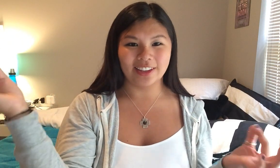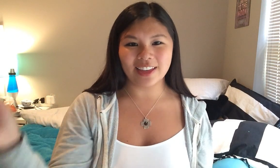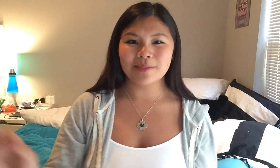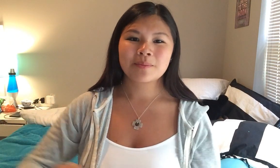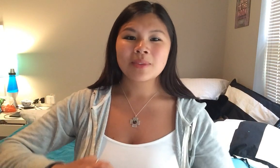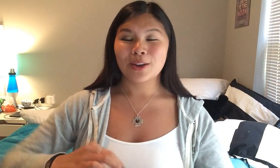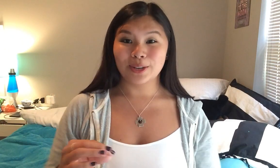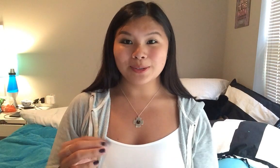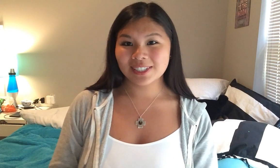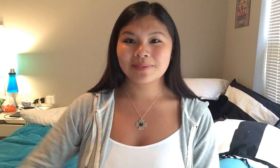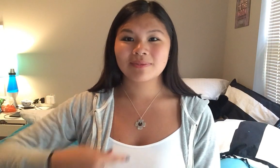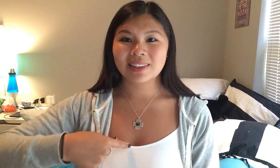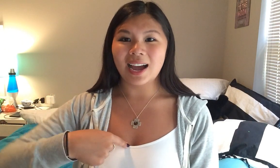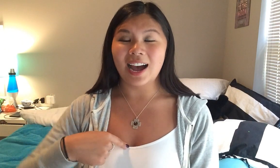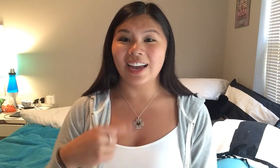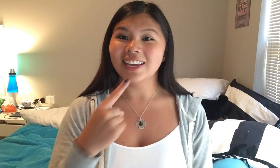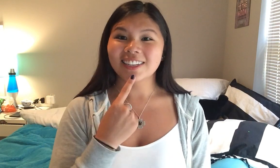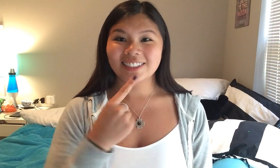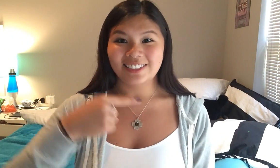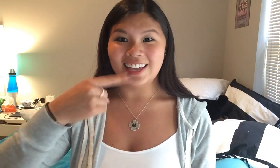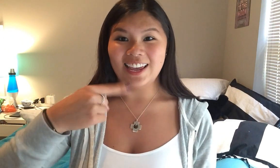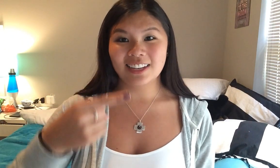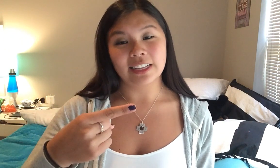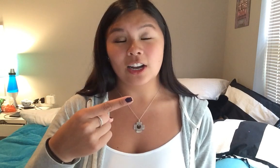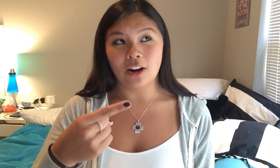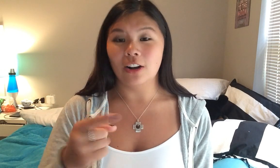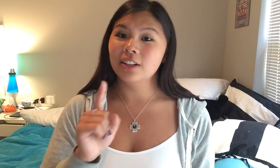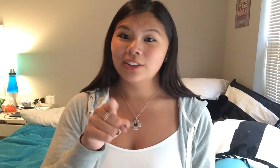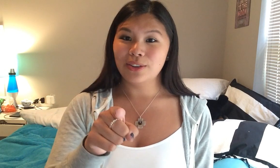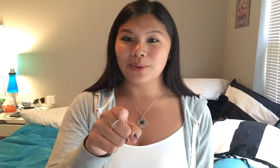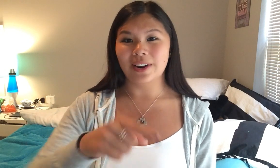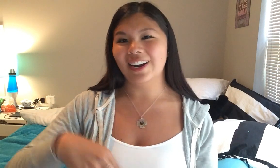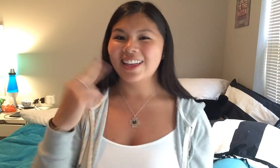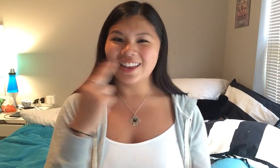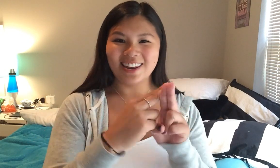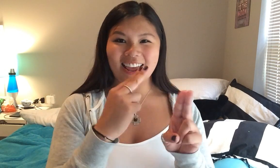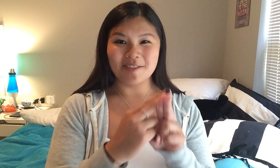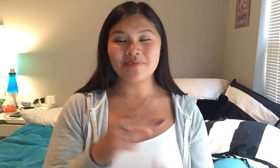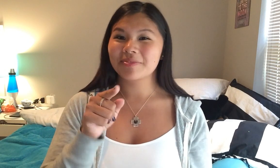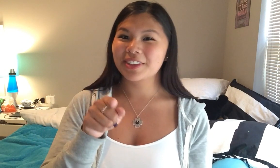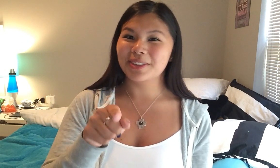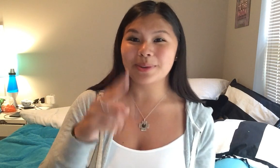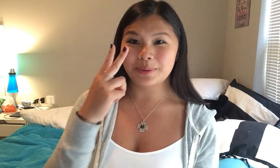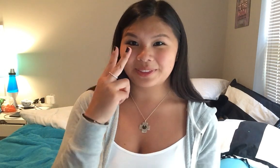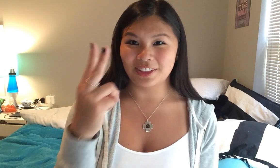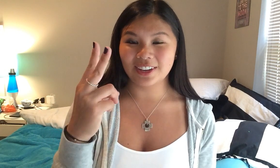like that ghost I say like I call your name you look